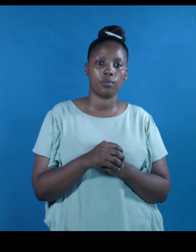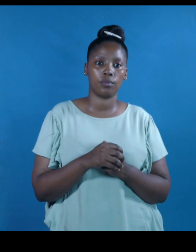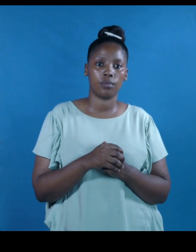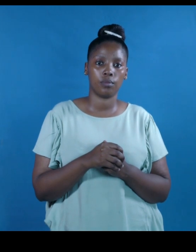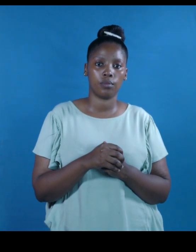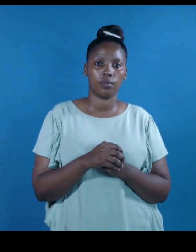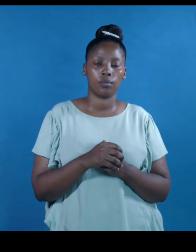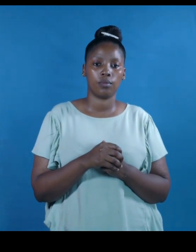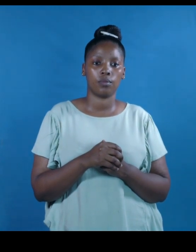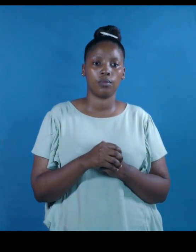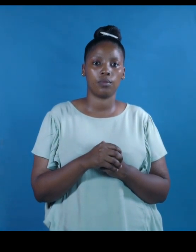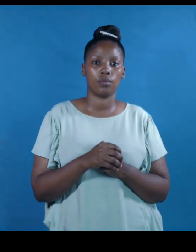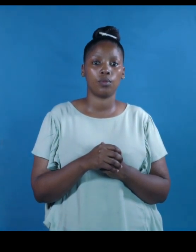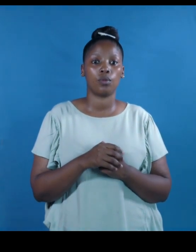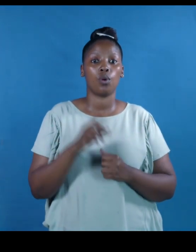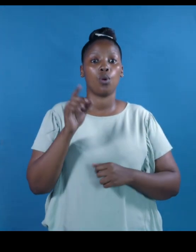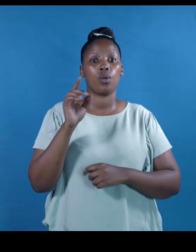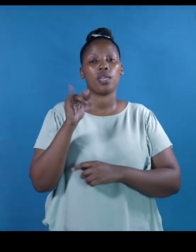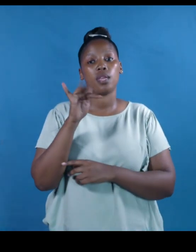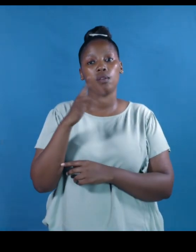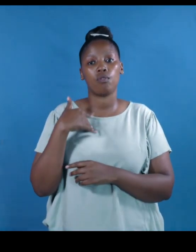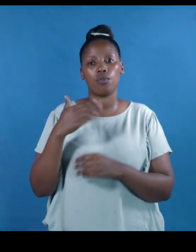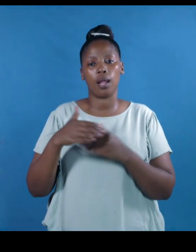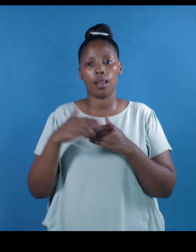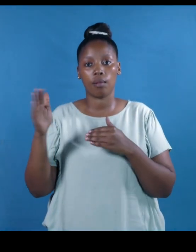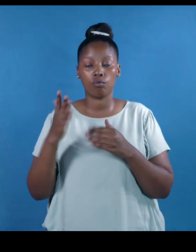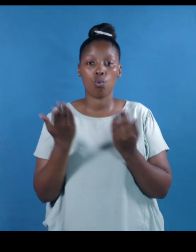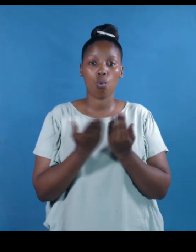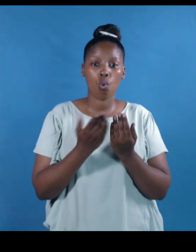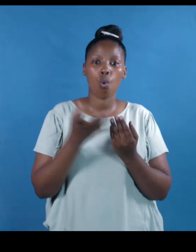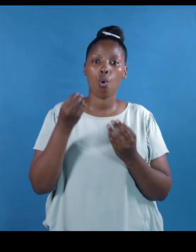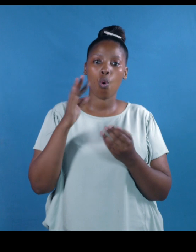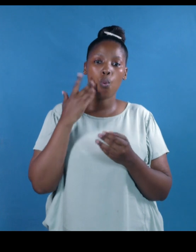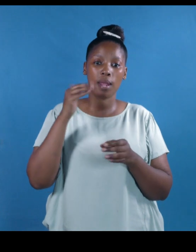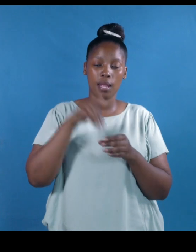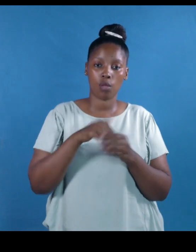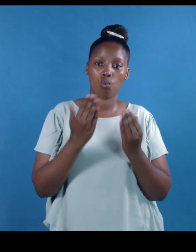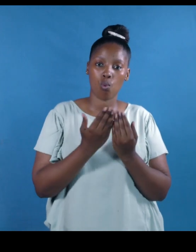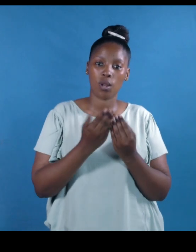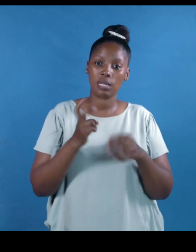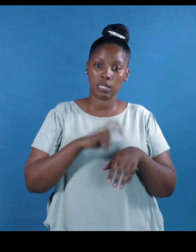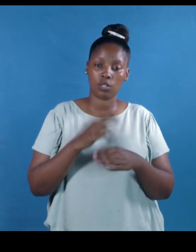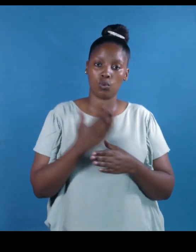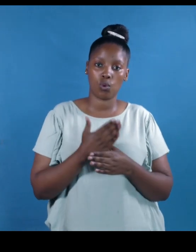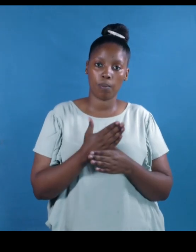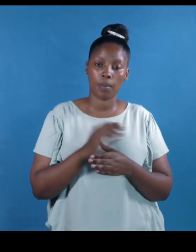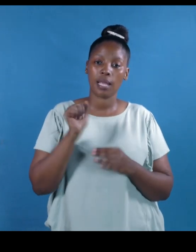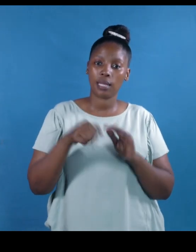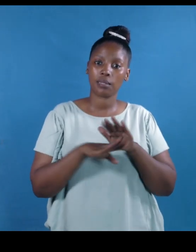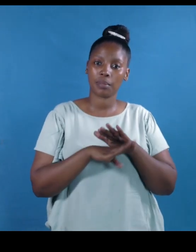Once we leave school, or even while we are in school, we need a job. Basically, a job is any type of